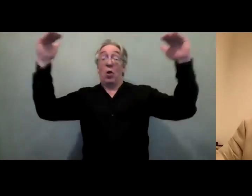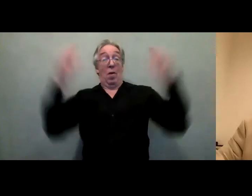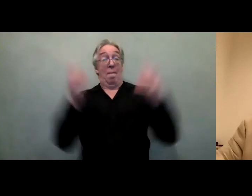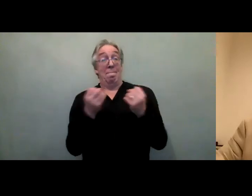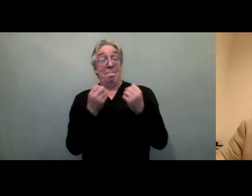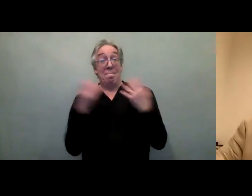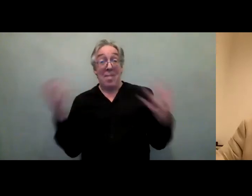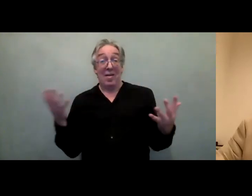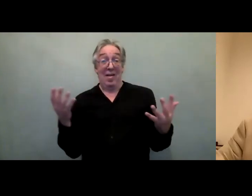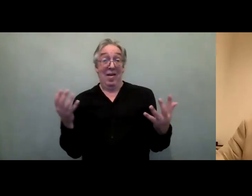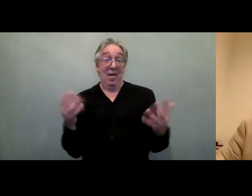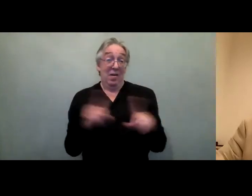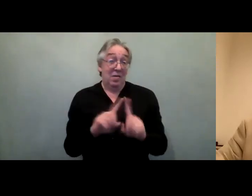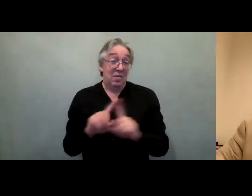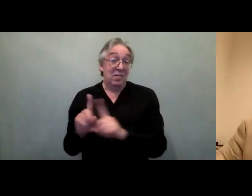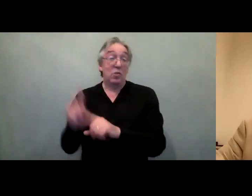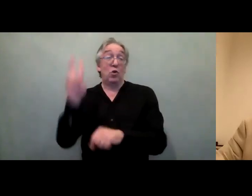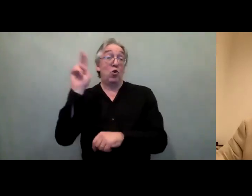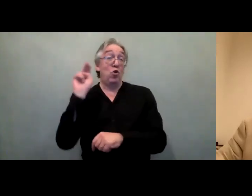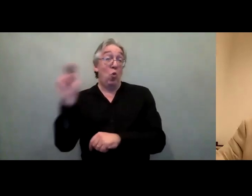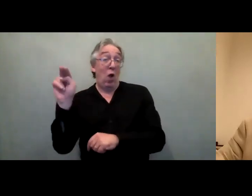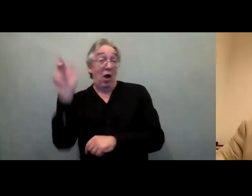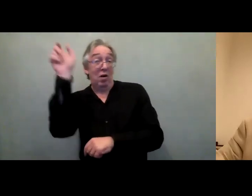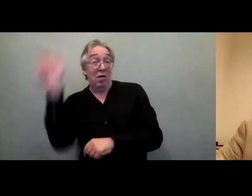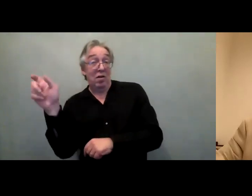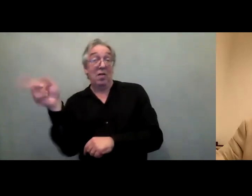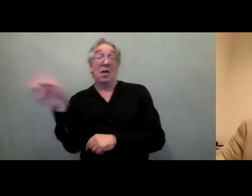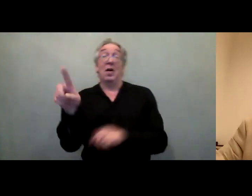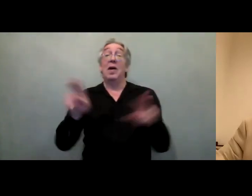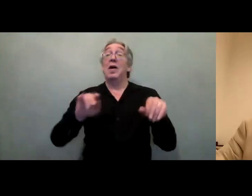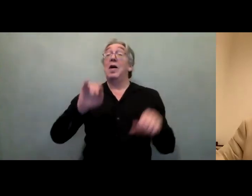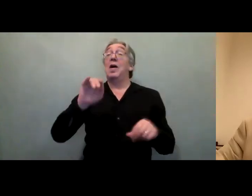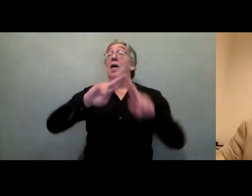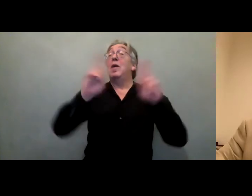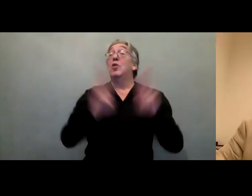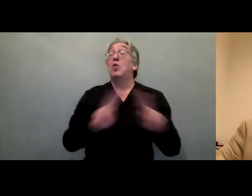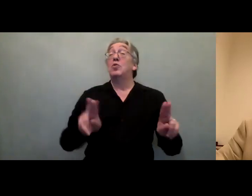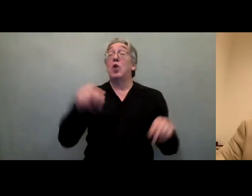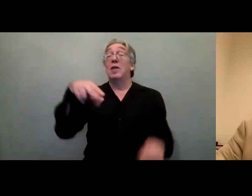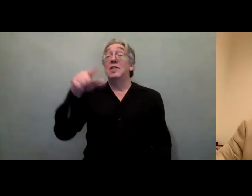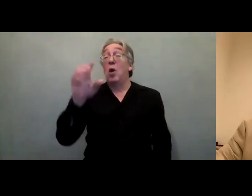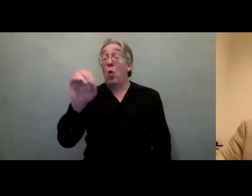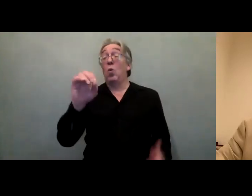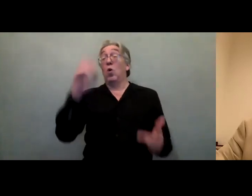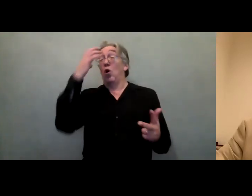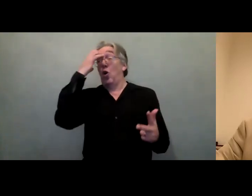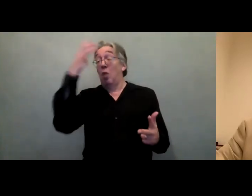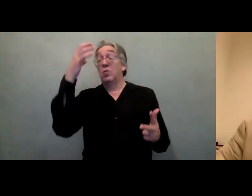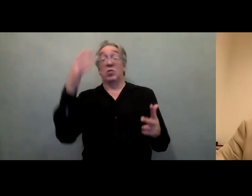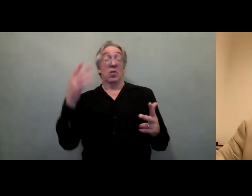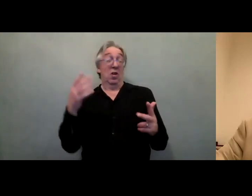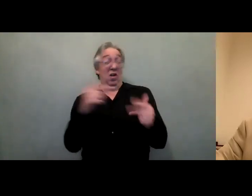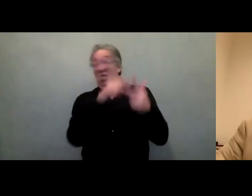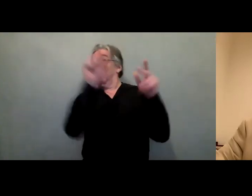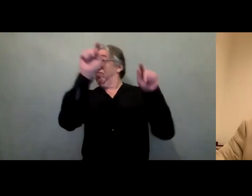organizations, UN agencies, international non-governmental organizations, governments around the world, et cetera, et cetera.